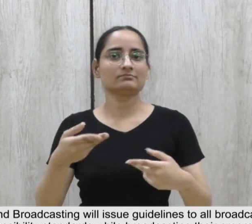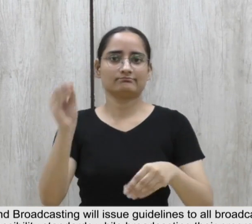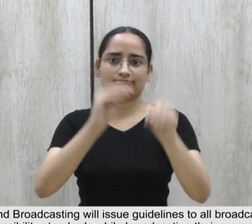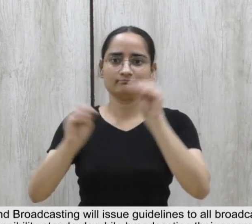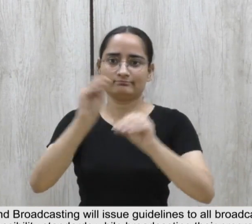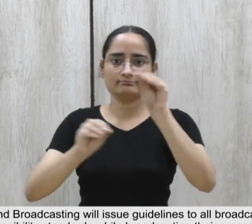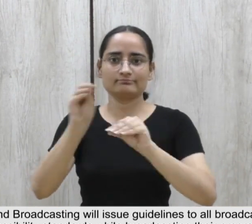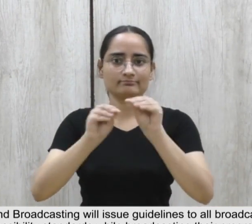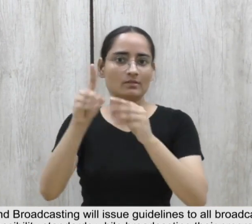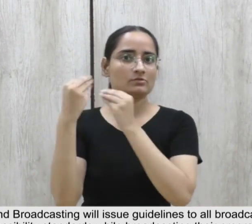their programs.